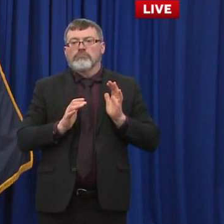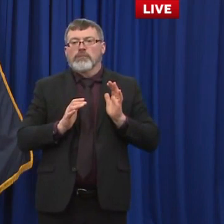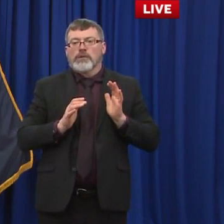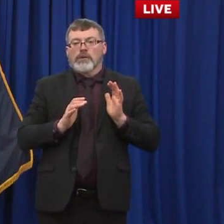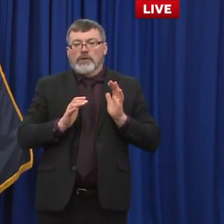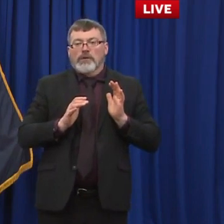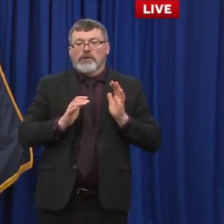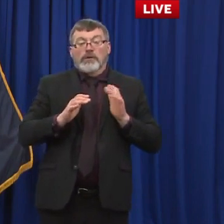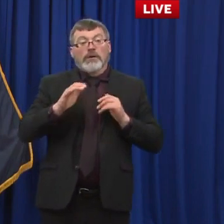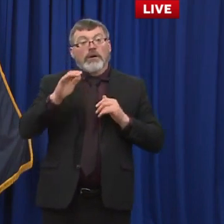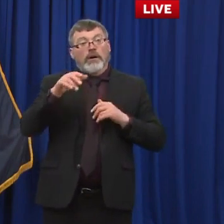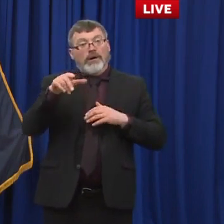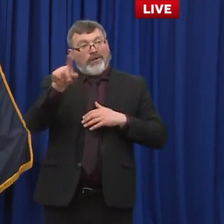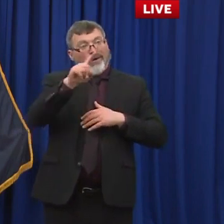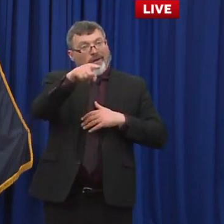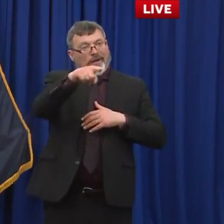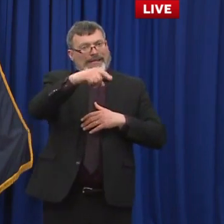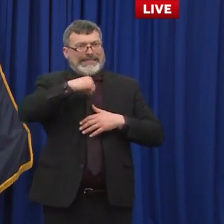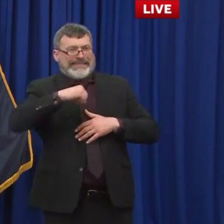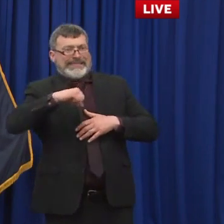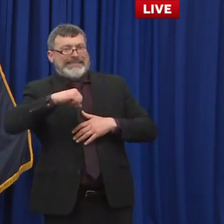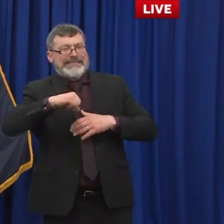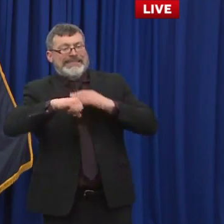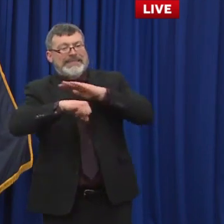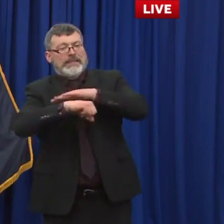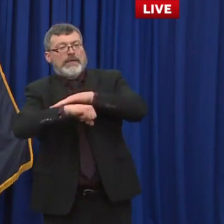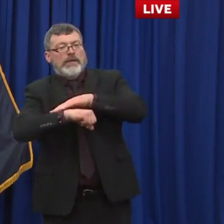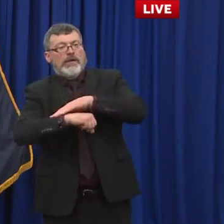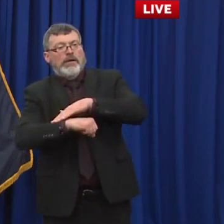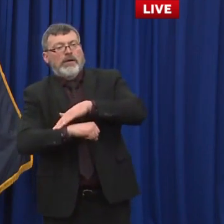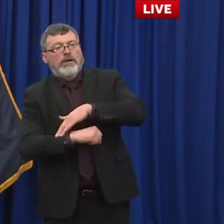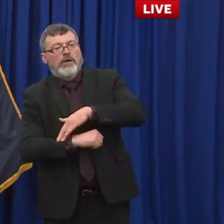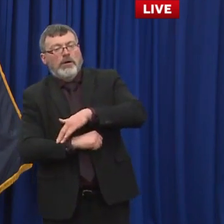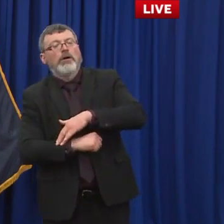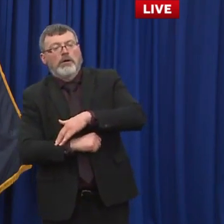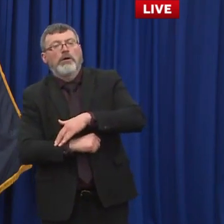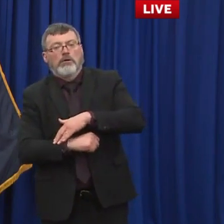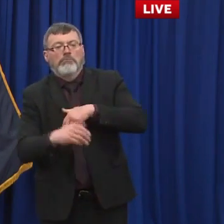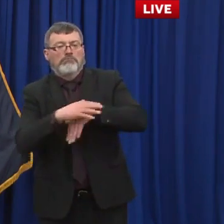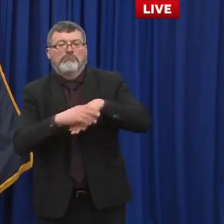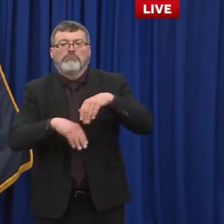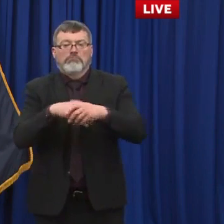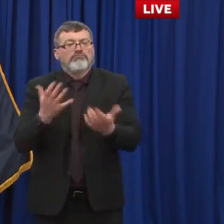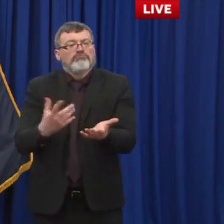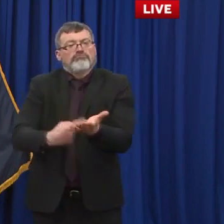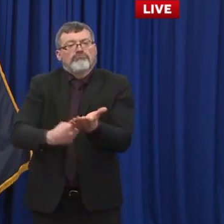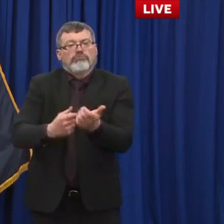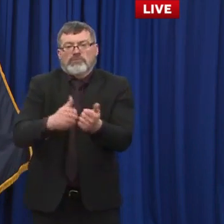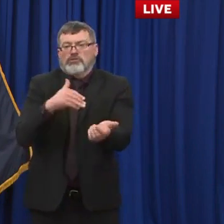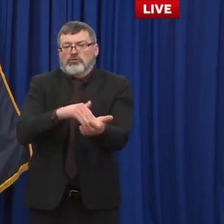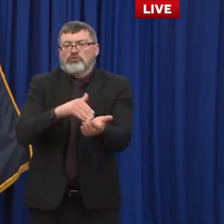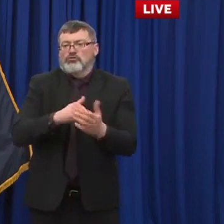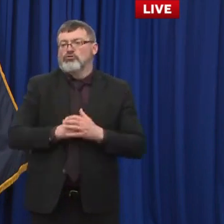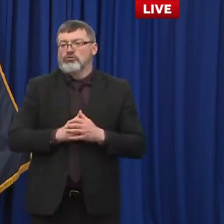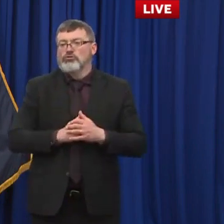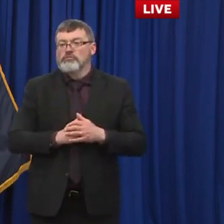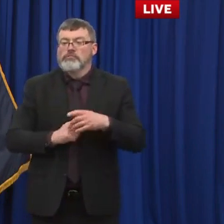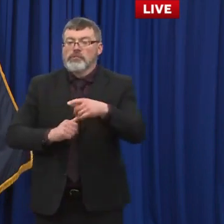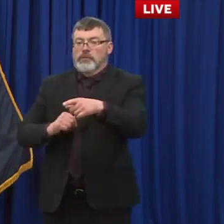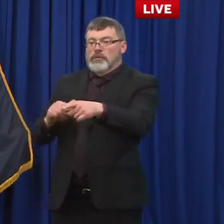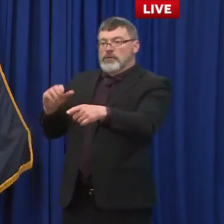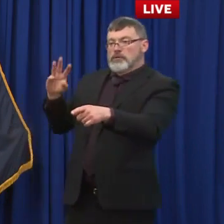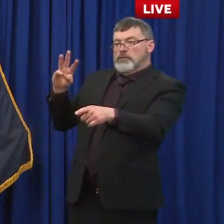that transition. Do we have a number as far as who's eligible to get the vaccine that's actually gotten the vaccine? Yeah,